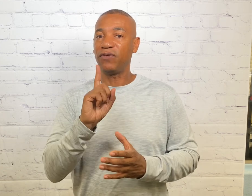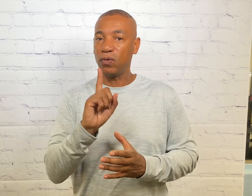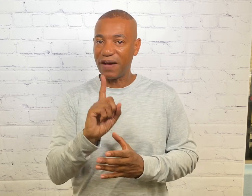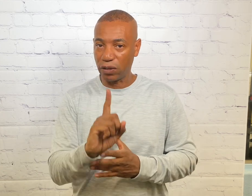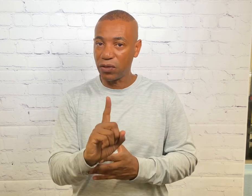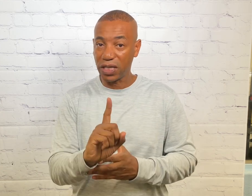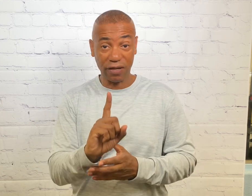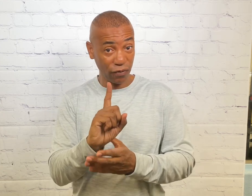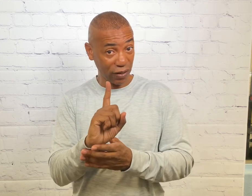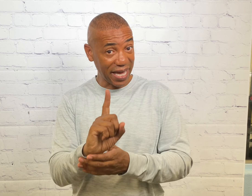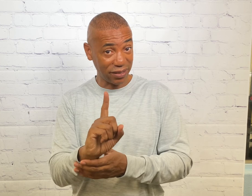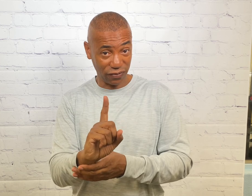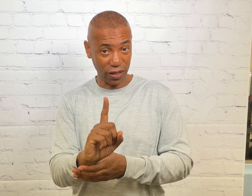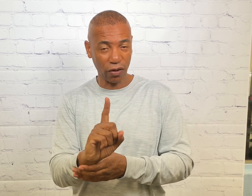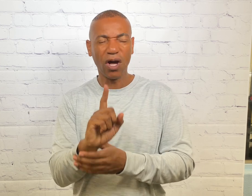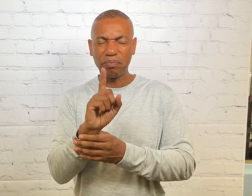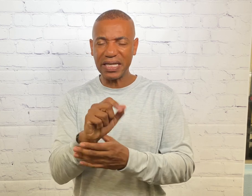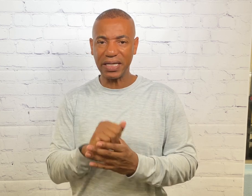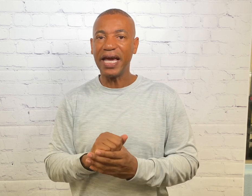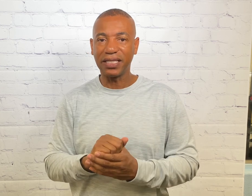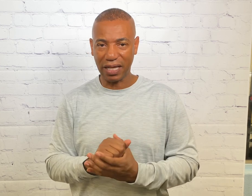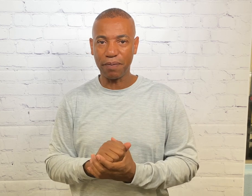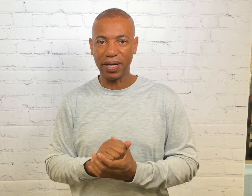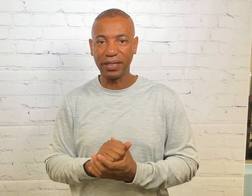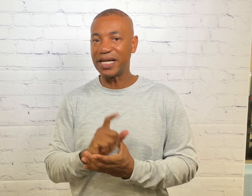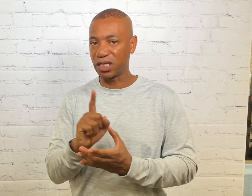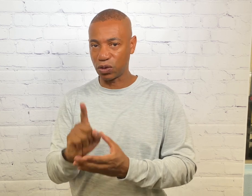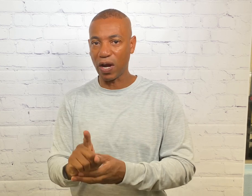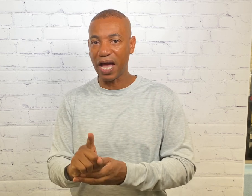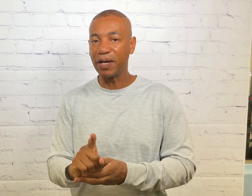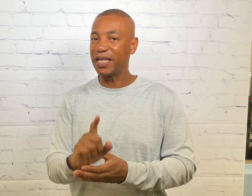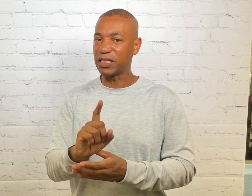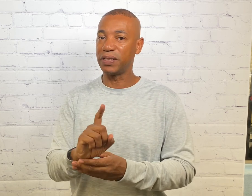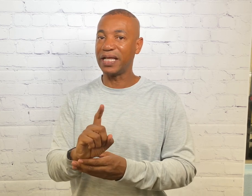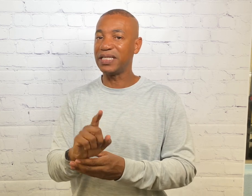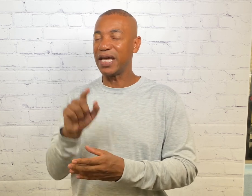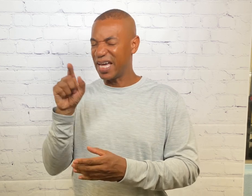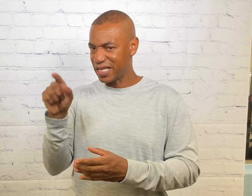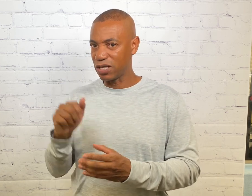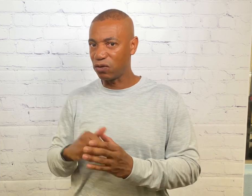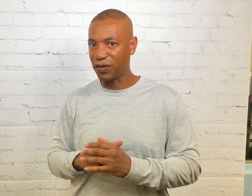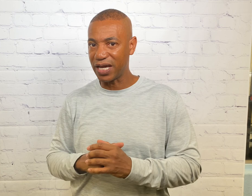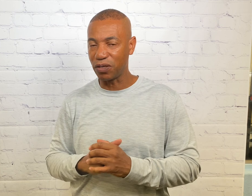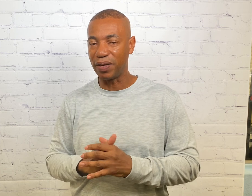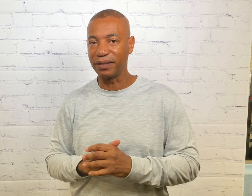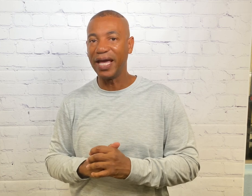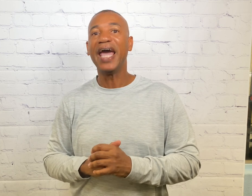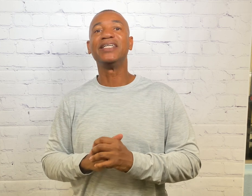you have learned and if you've liked this video please hit the like button and subscribe. Last but not least hit that notification button and